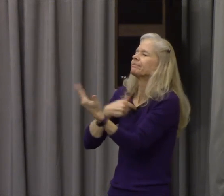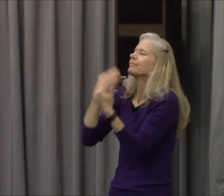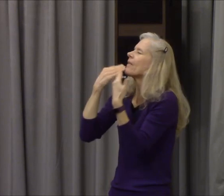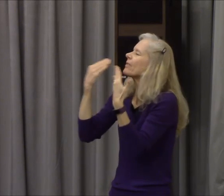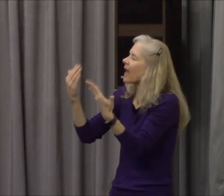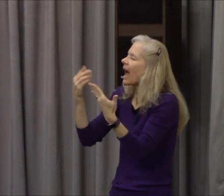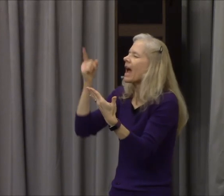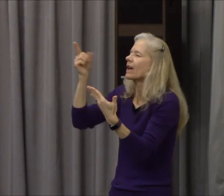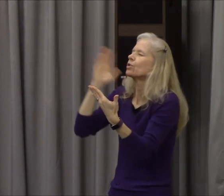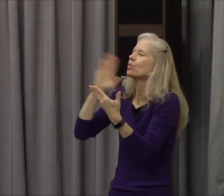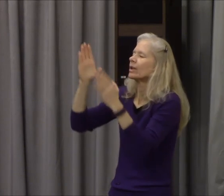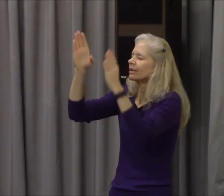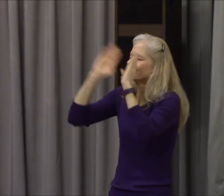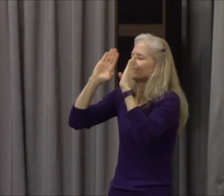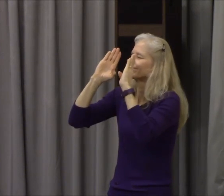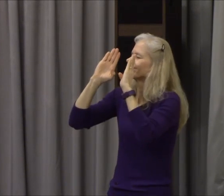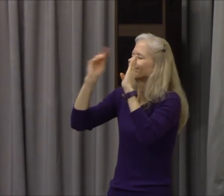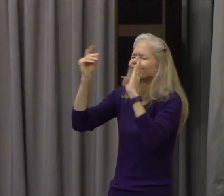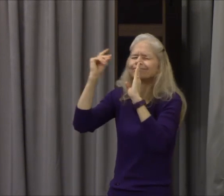the more we thank you that we know that someone